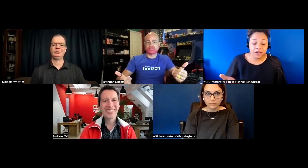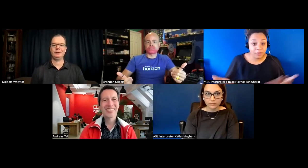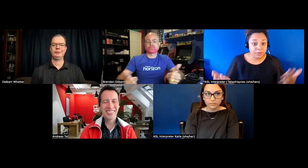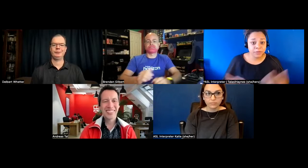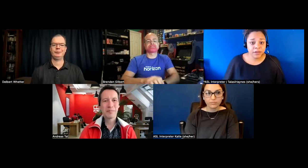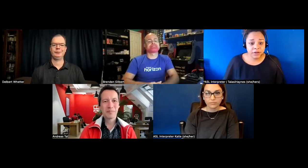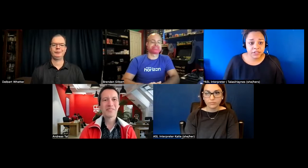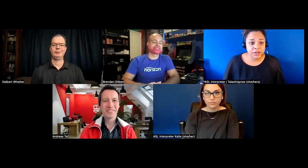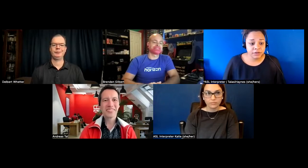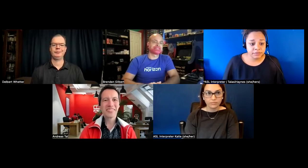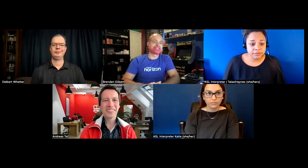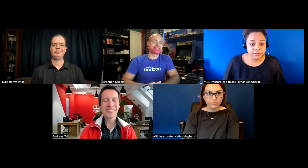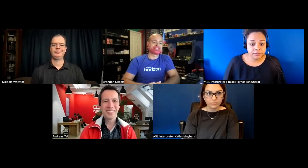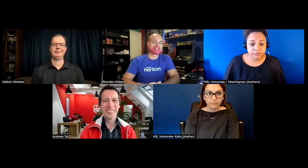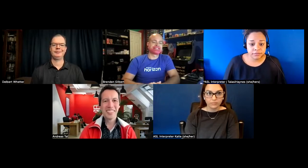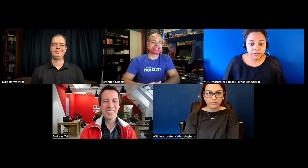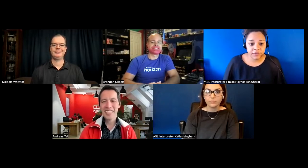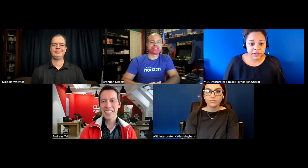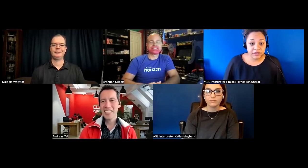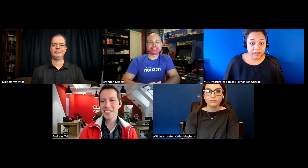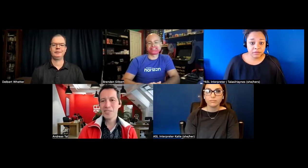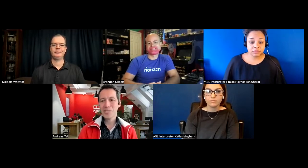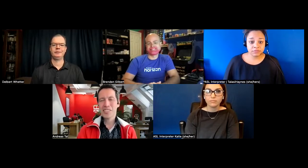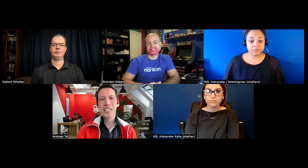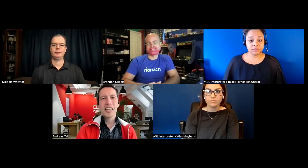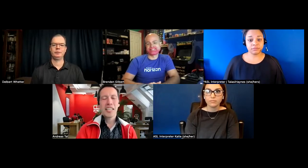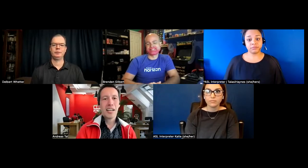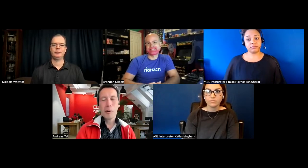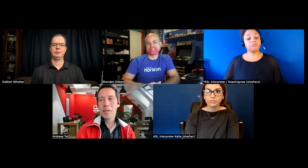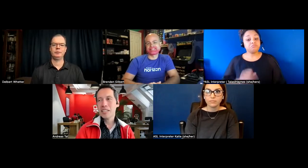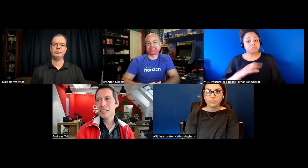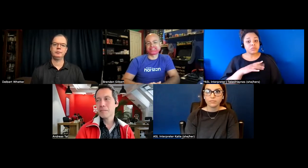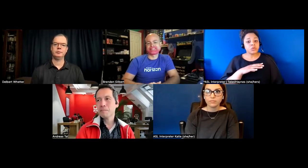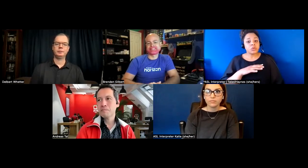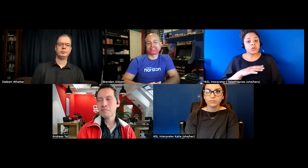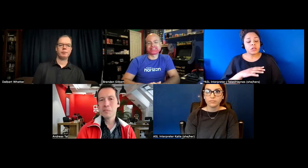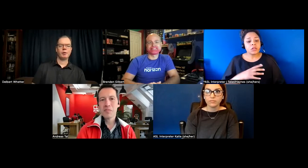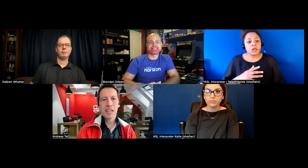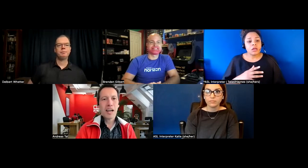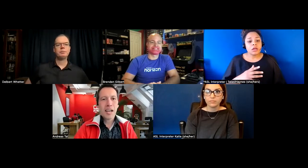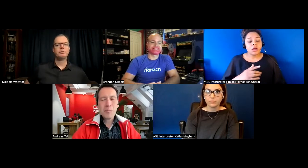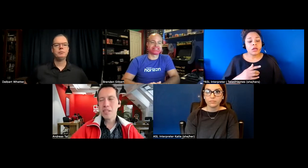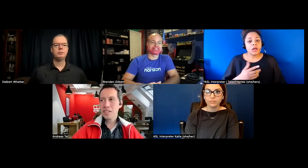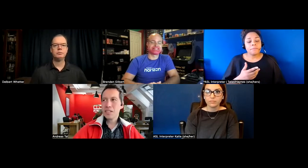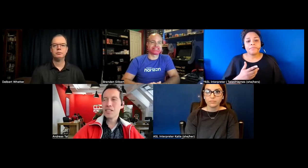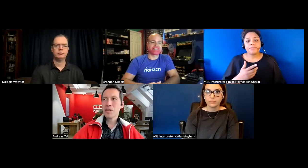but we can go ahead and start do you have anything to say cool yeah i mean um i'm uh especially